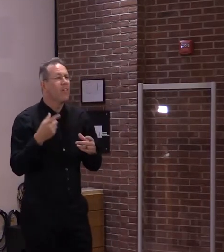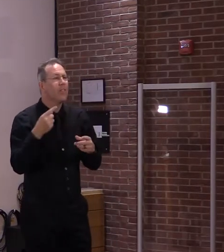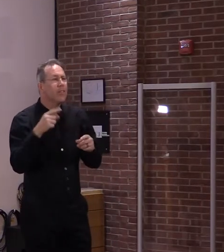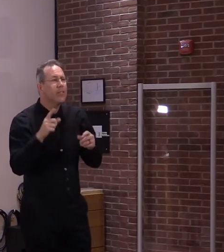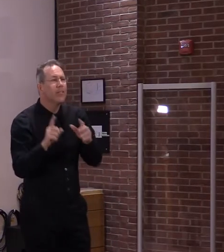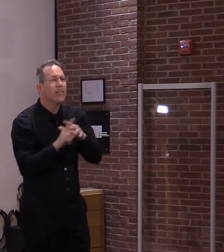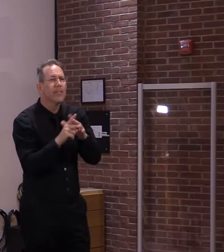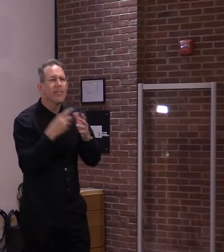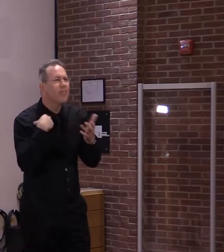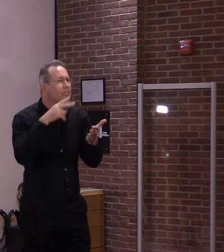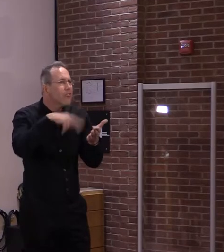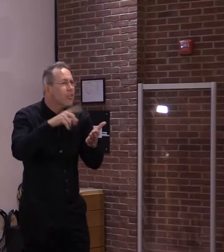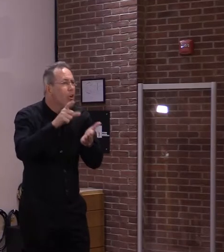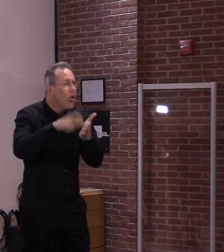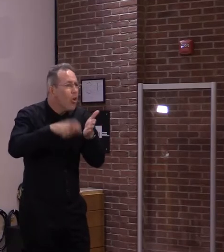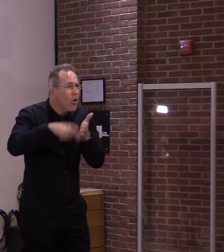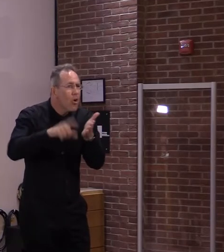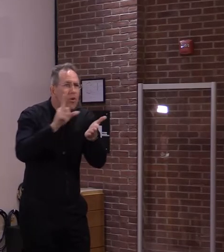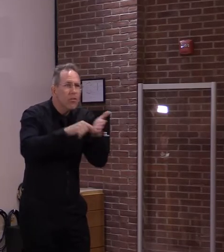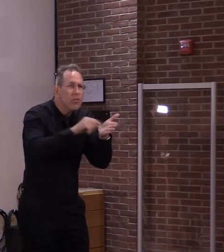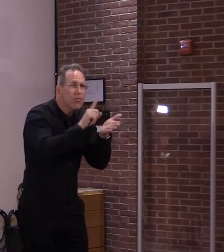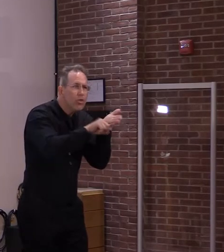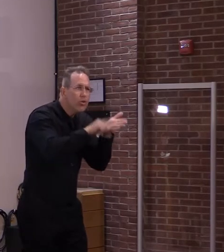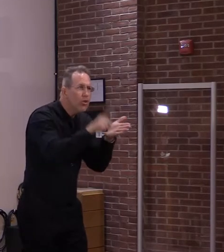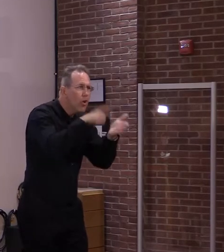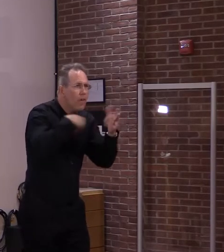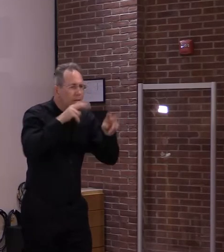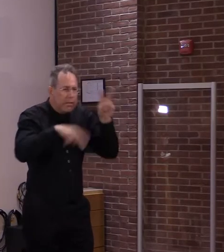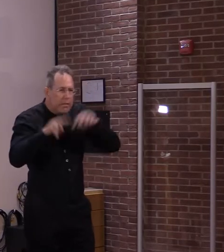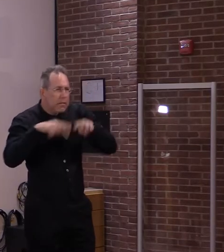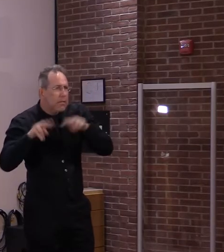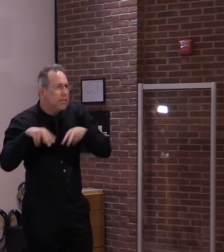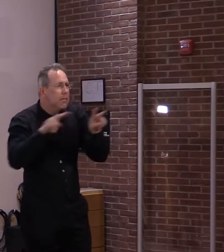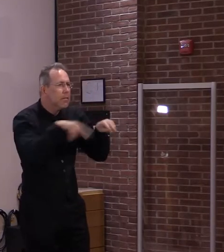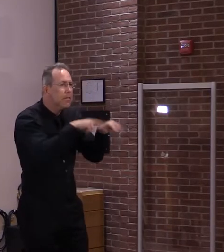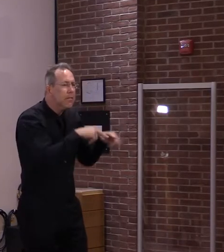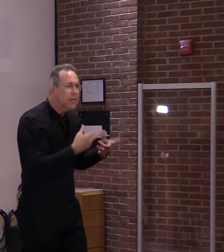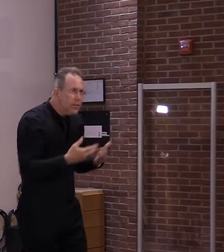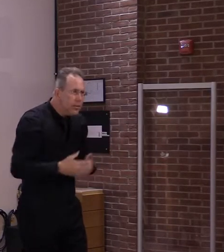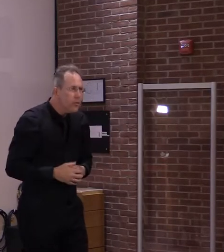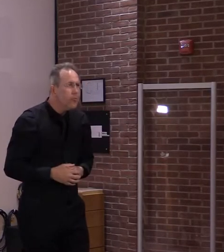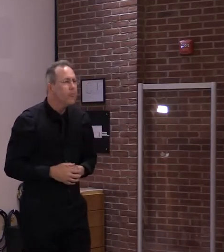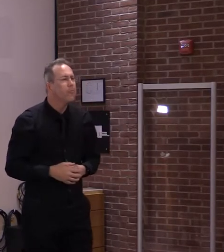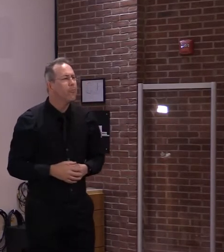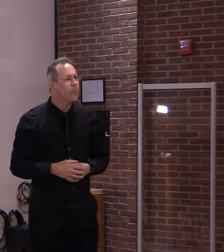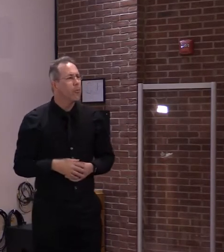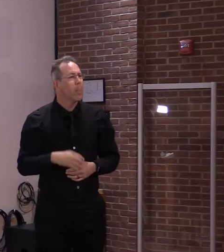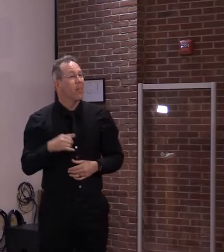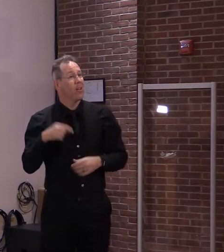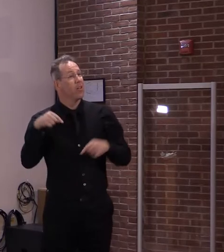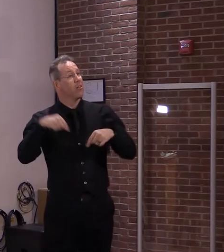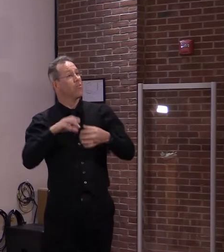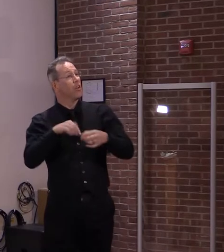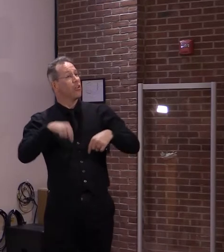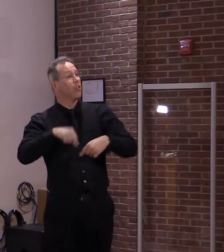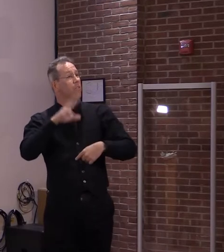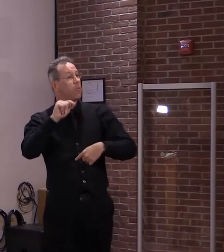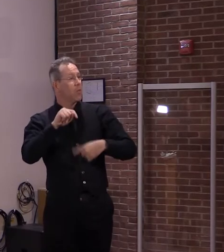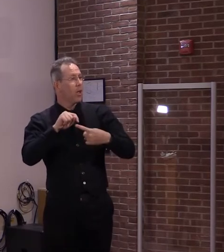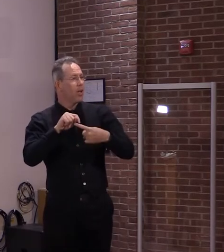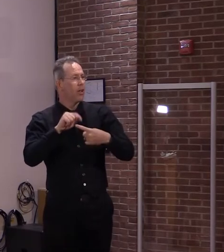monitors to understand what we're going to be thinking about, there's basically three things you need to consider. Number one,